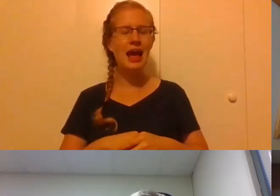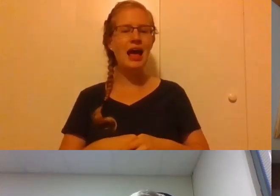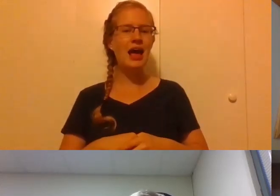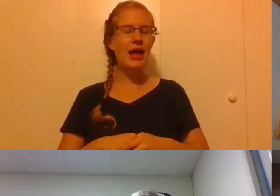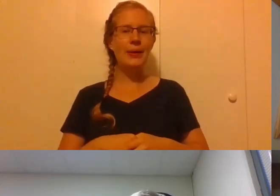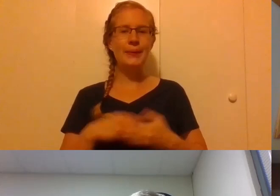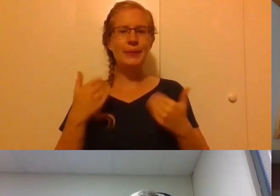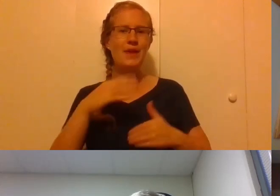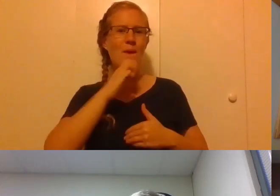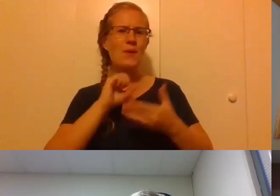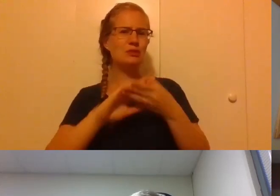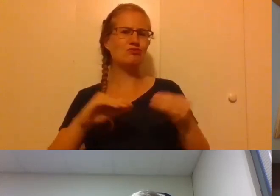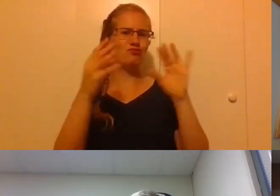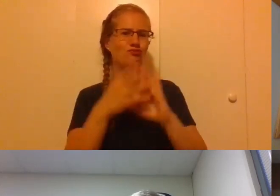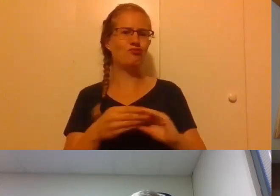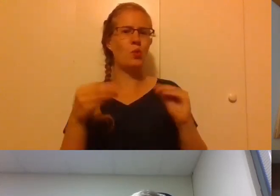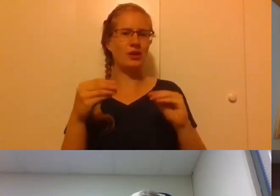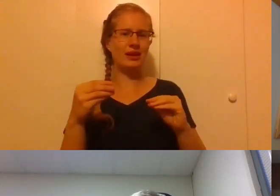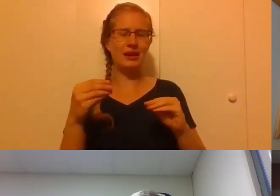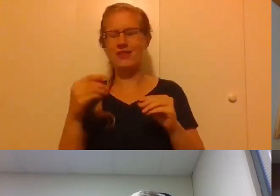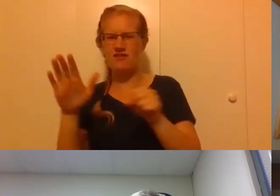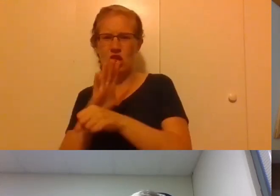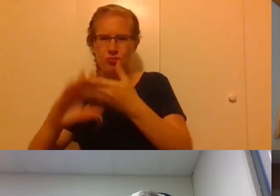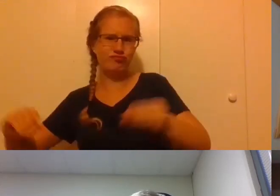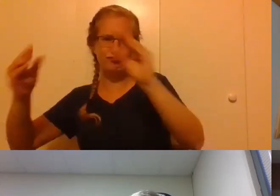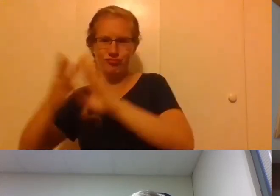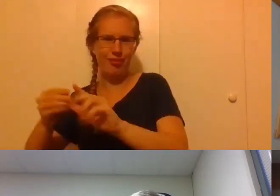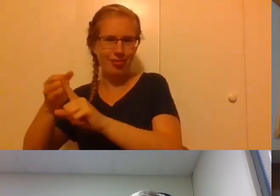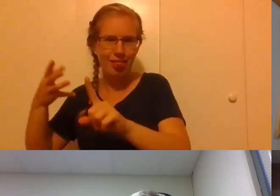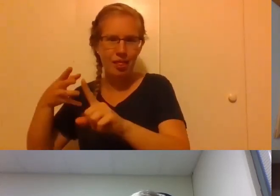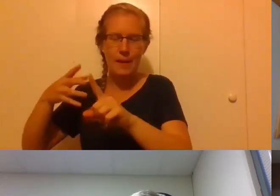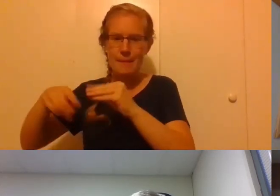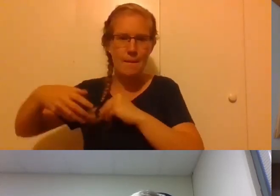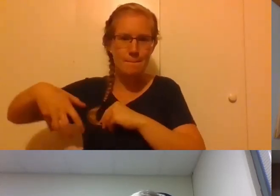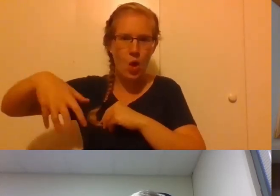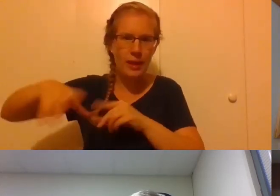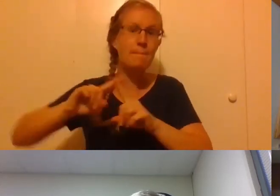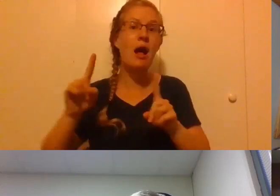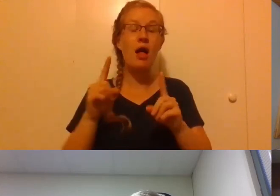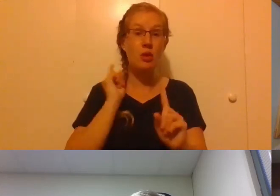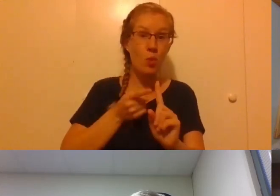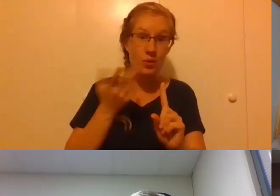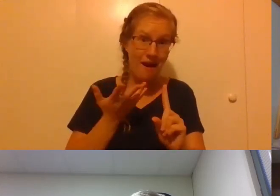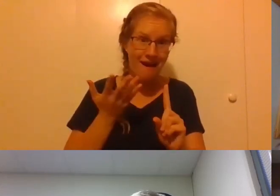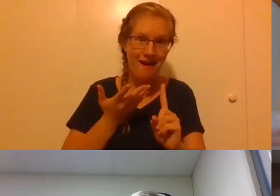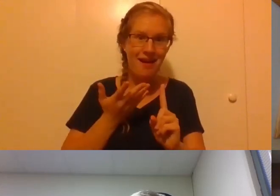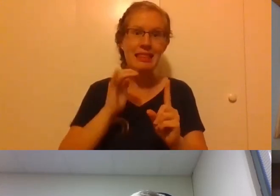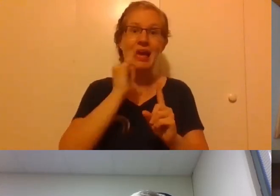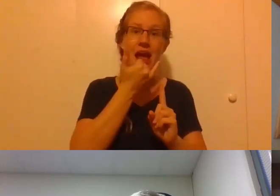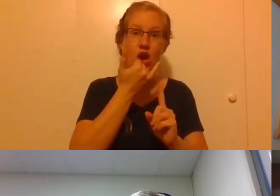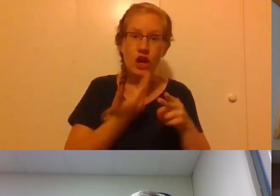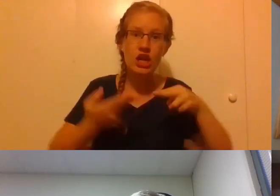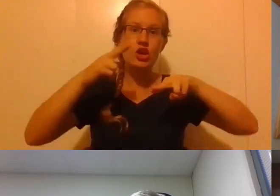You know, there's an old story that used to be told, and I won't go into the whole thing about bowling, but the conclusion was error